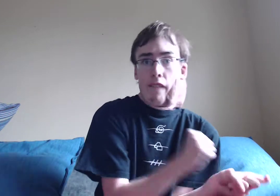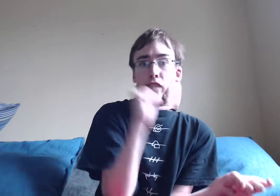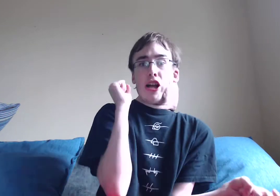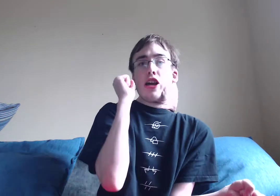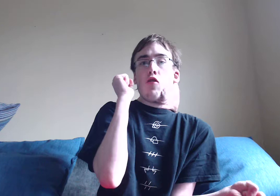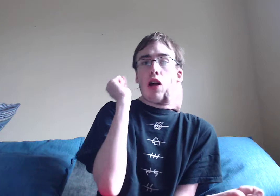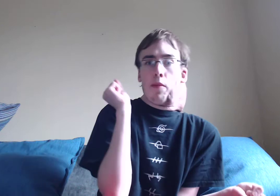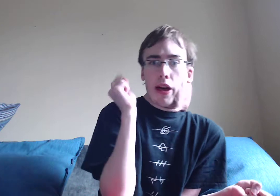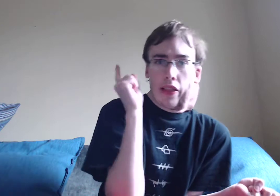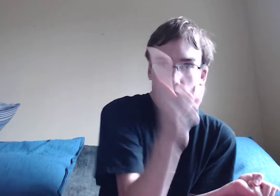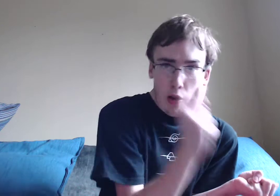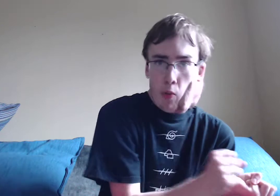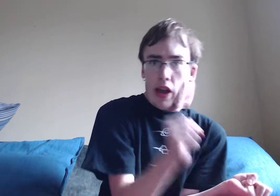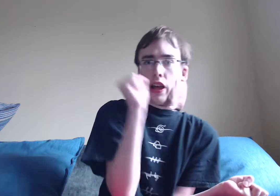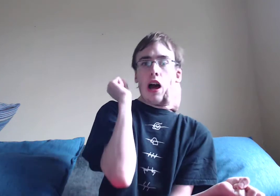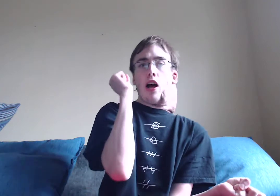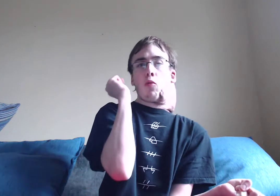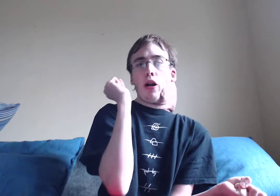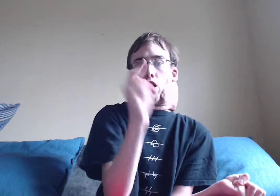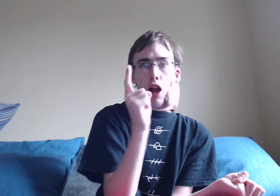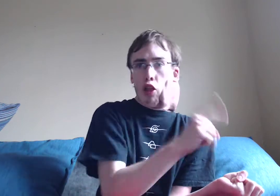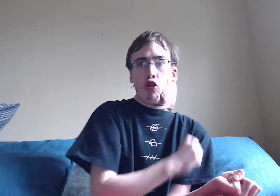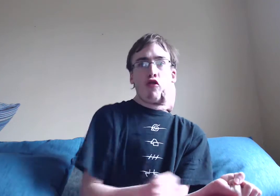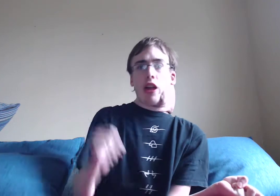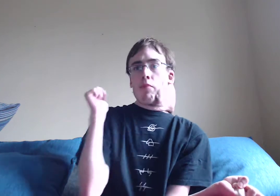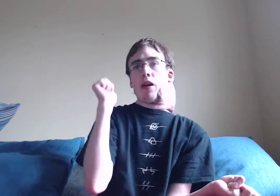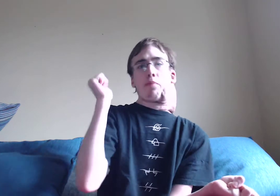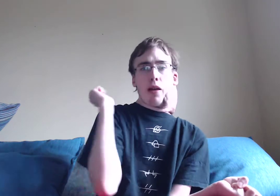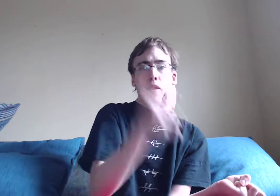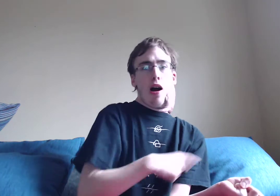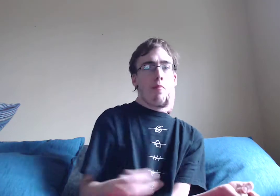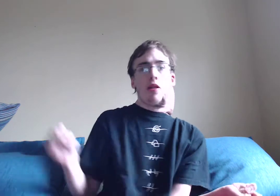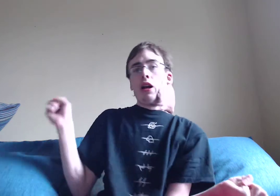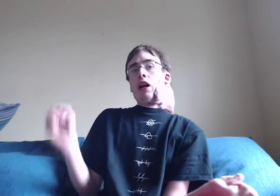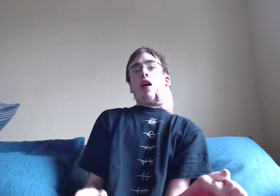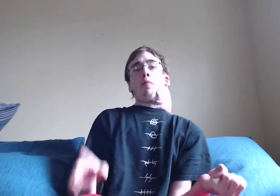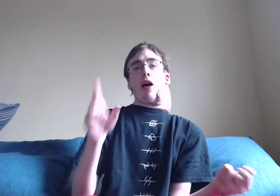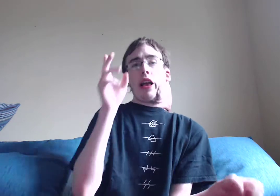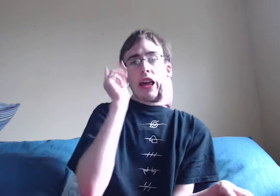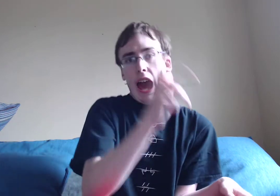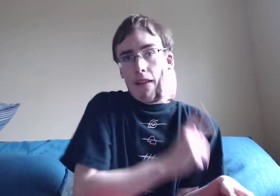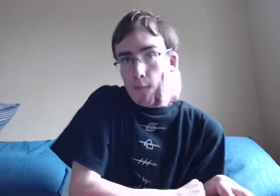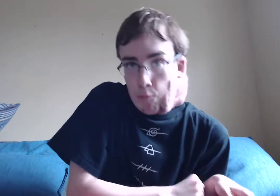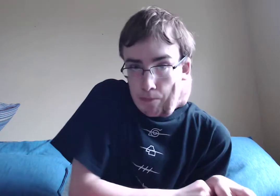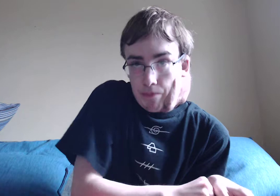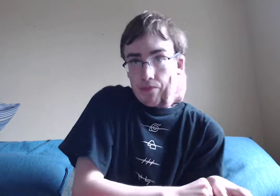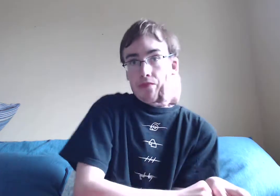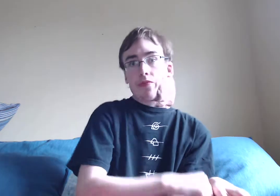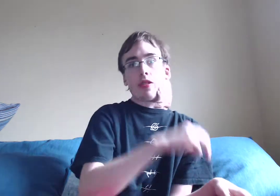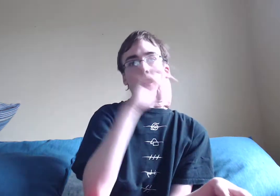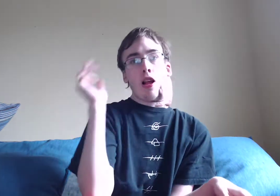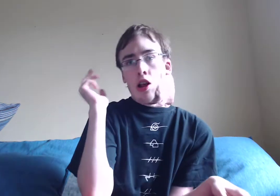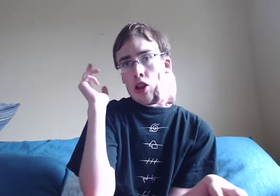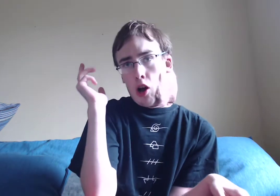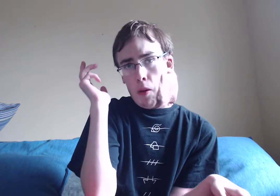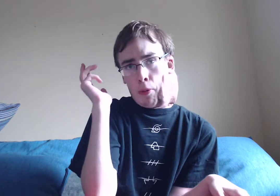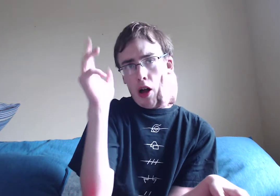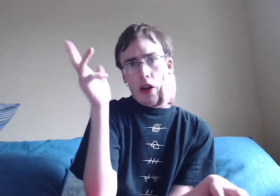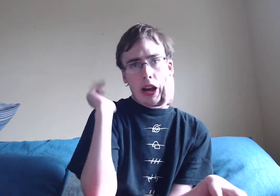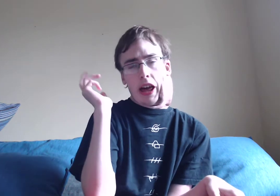video coming this week on whether or not Luffy can beat Big Mom. But yeah. Now, we're probably going to get